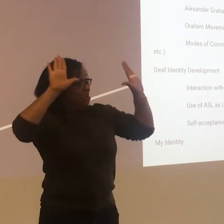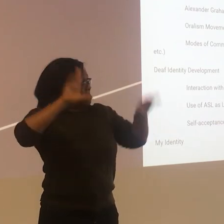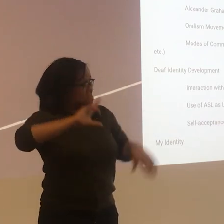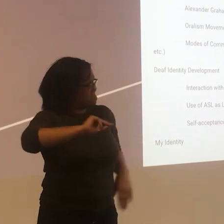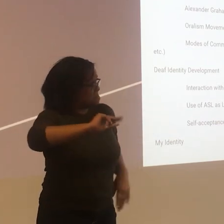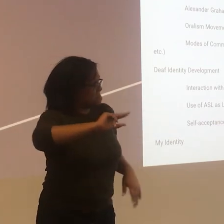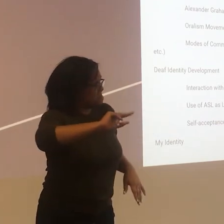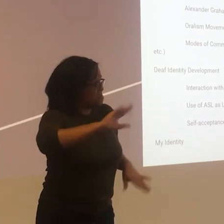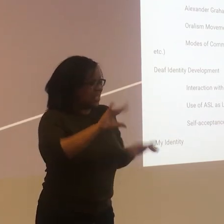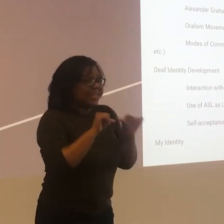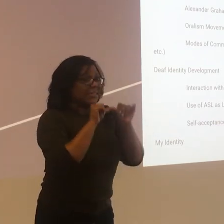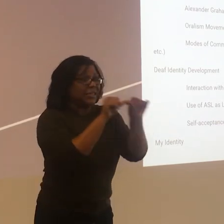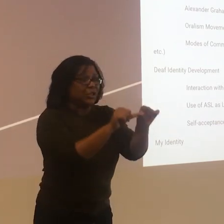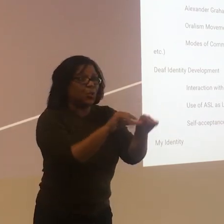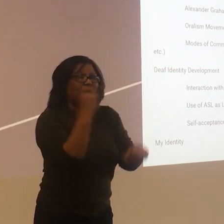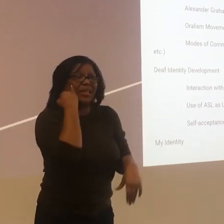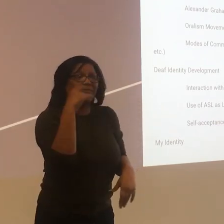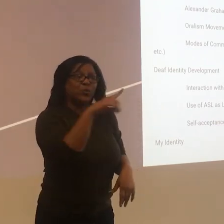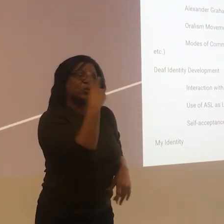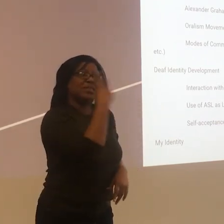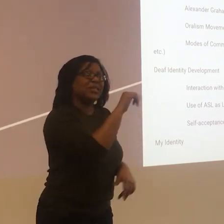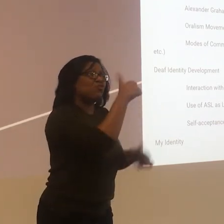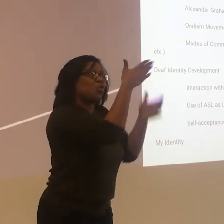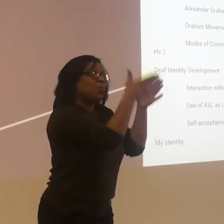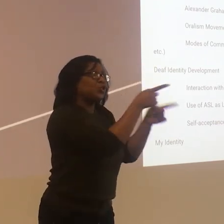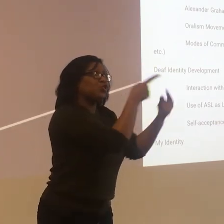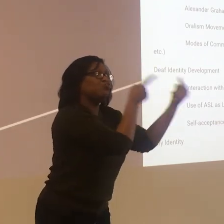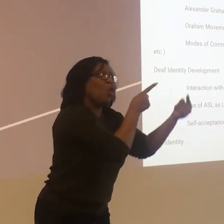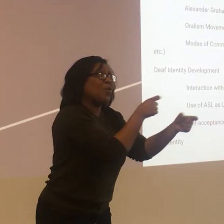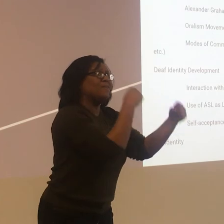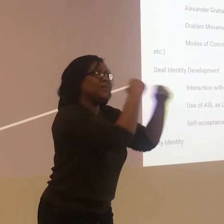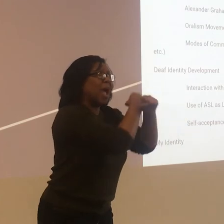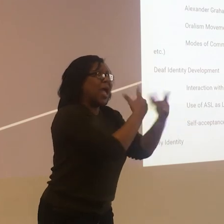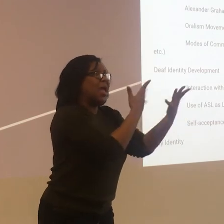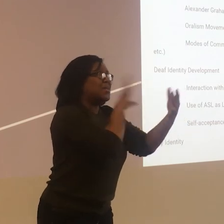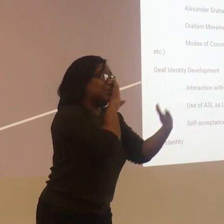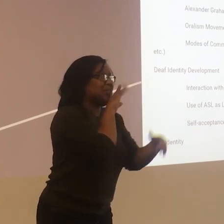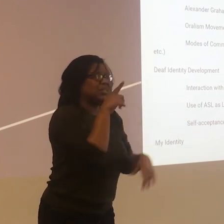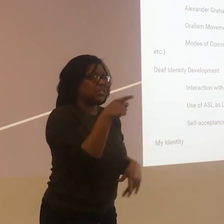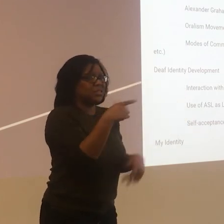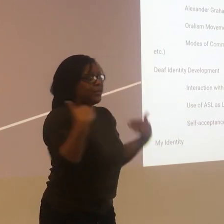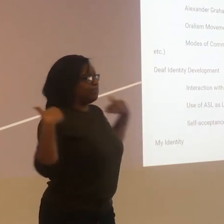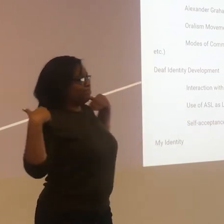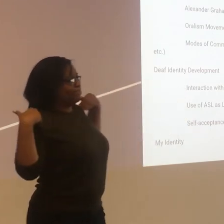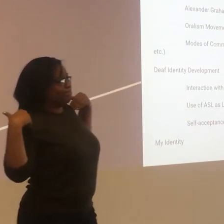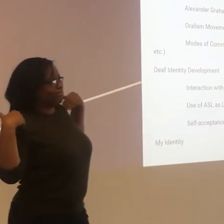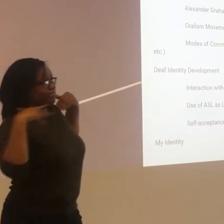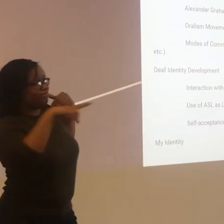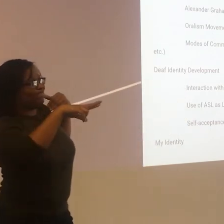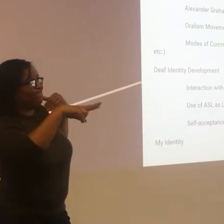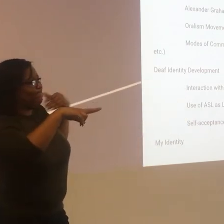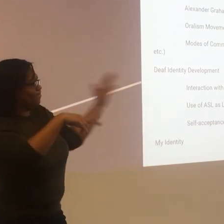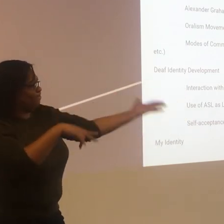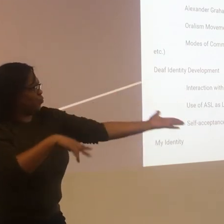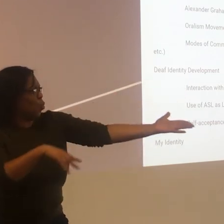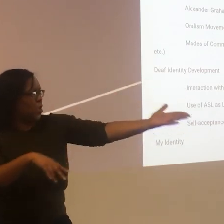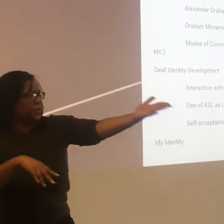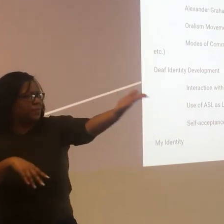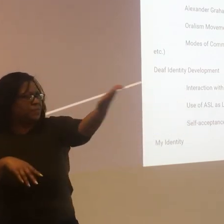But should we give up? No. If you see another person struggling or fighting, don't just